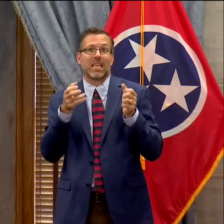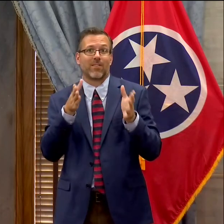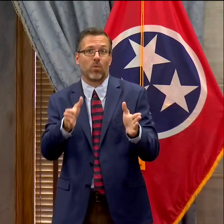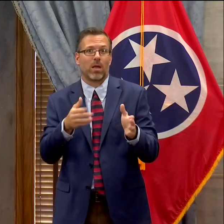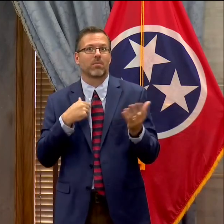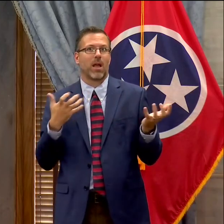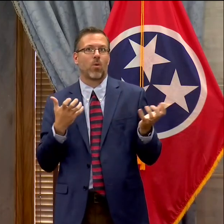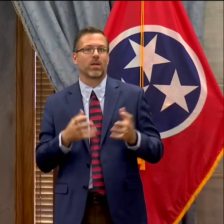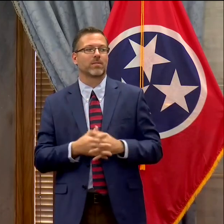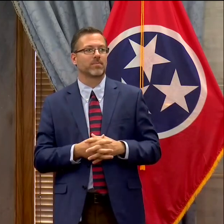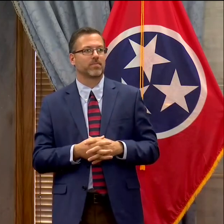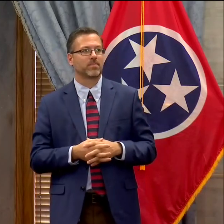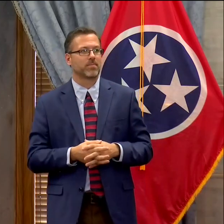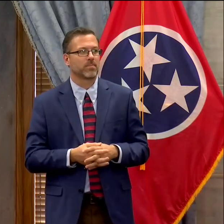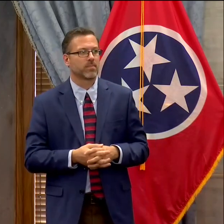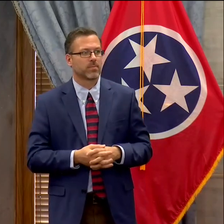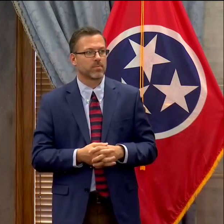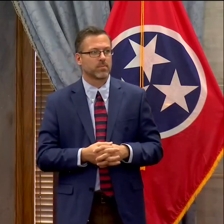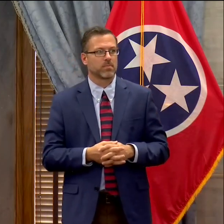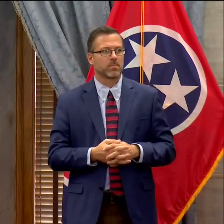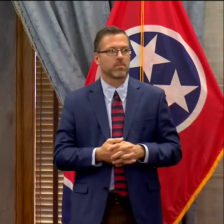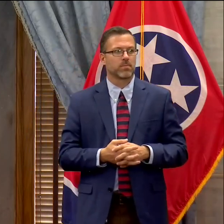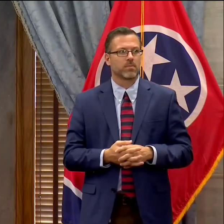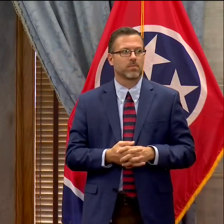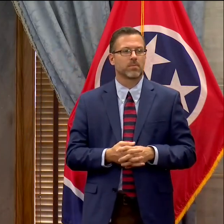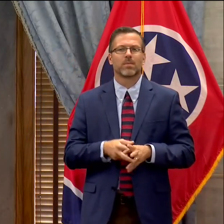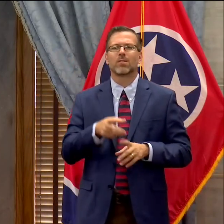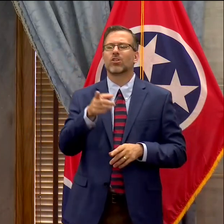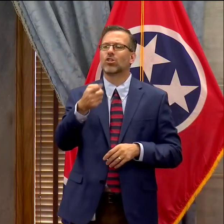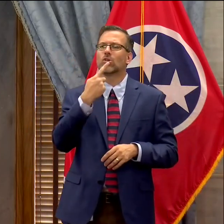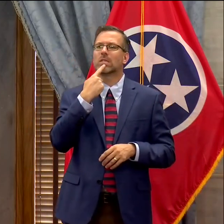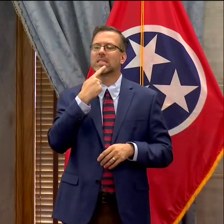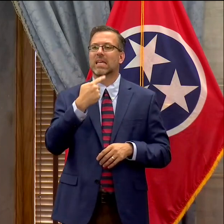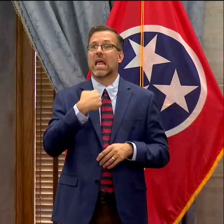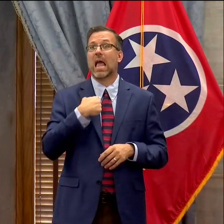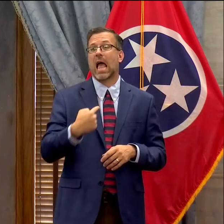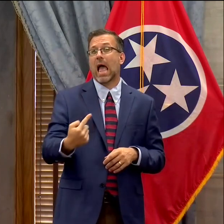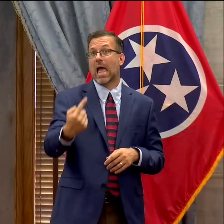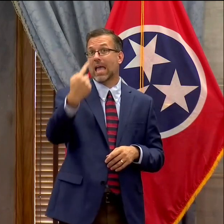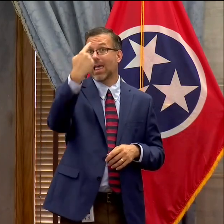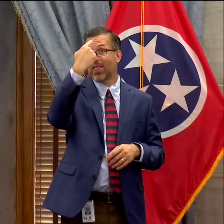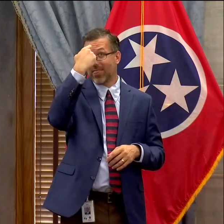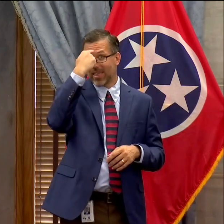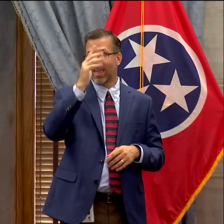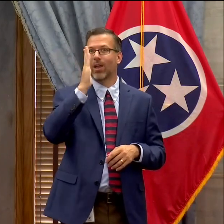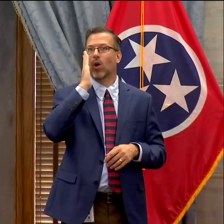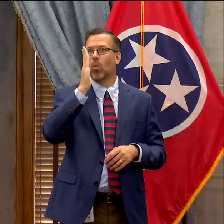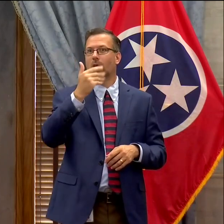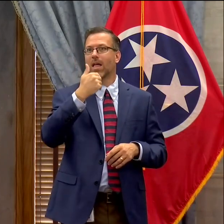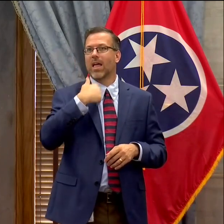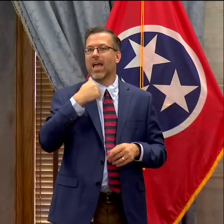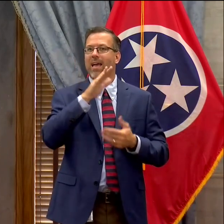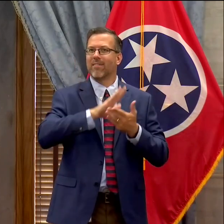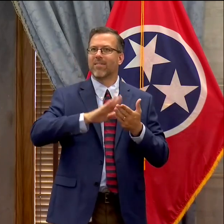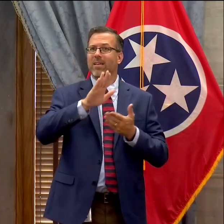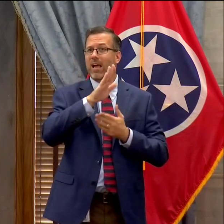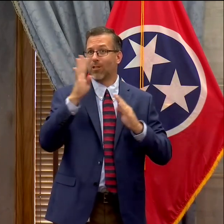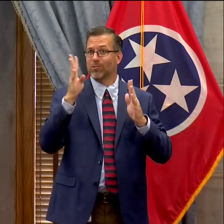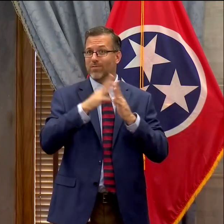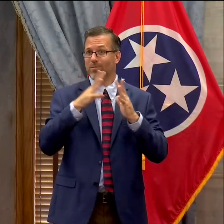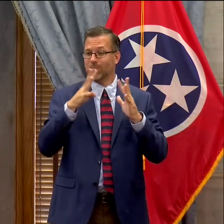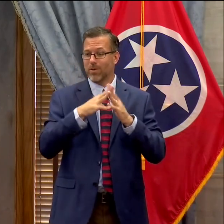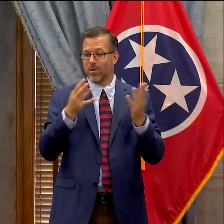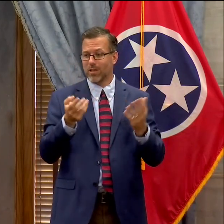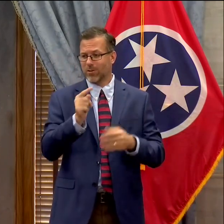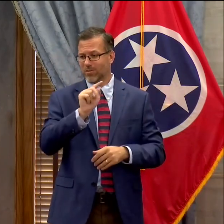it. So I think I heard you say, I think we're moving toward college football in Tennessee in a safe way, which would,